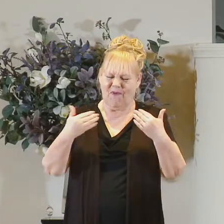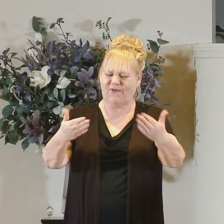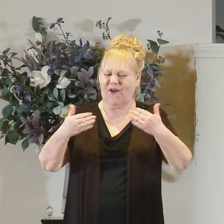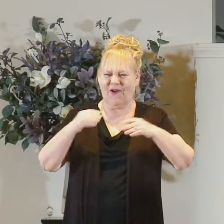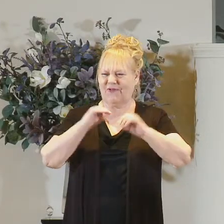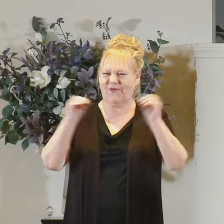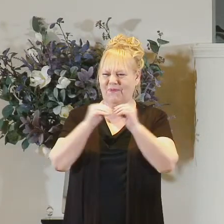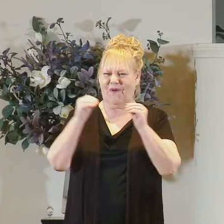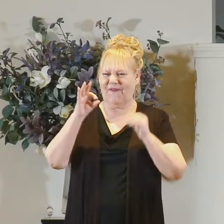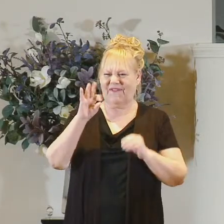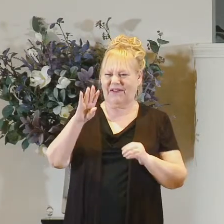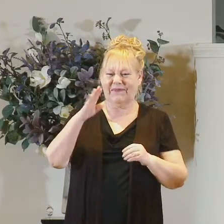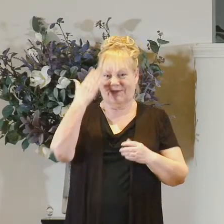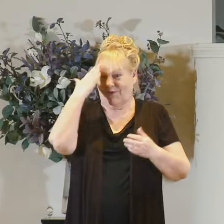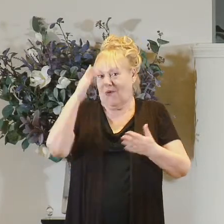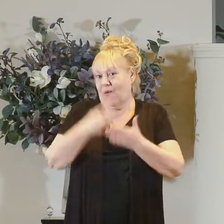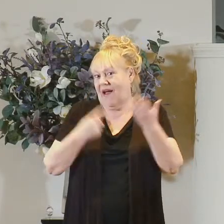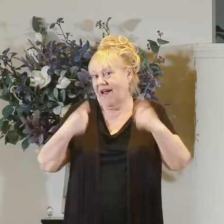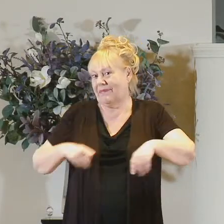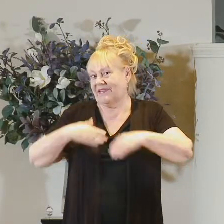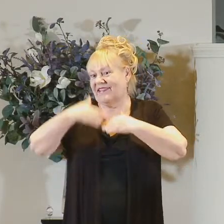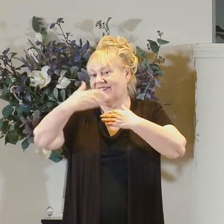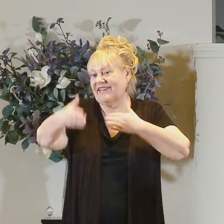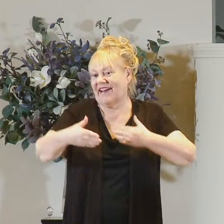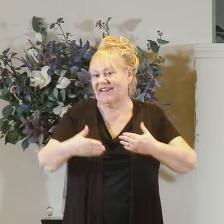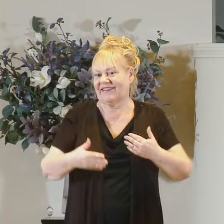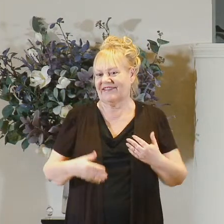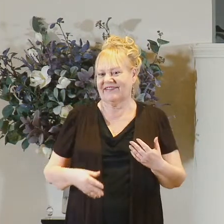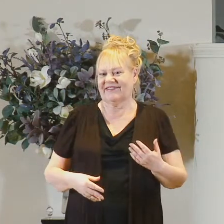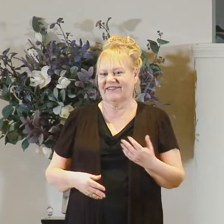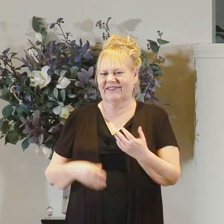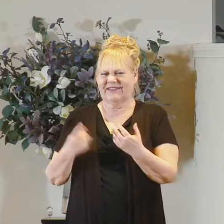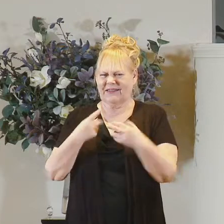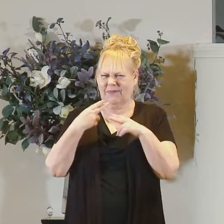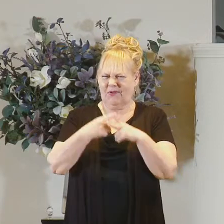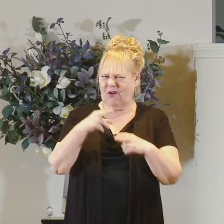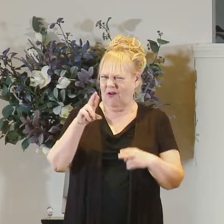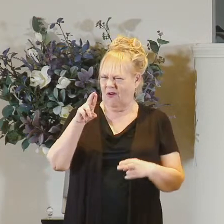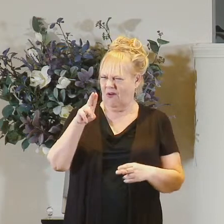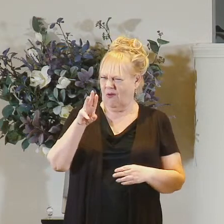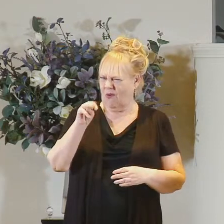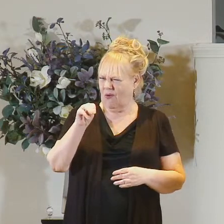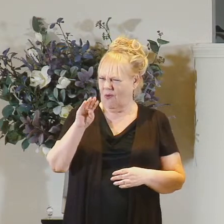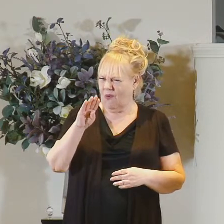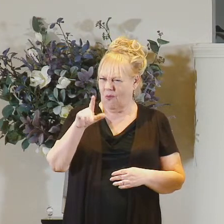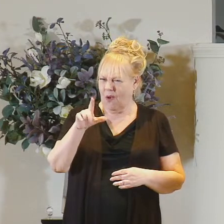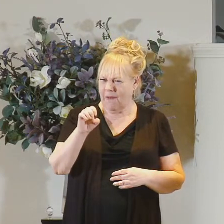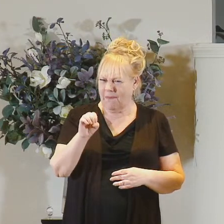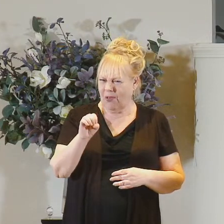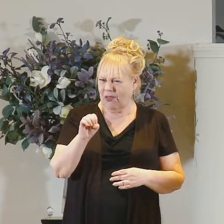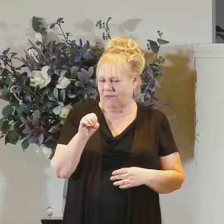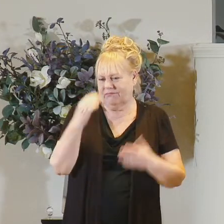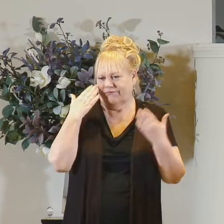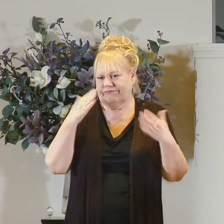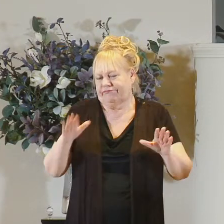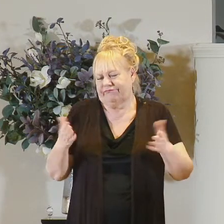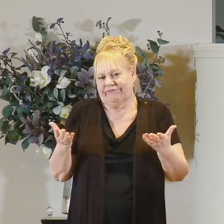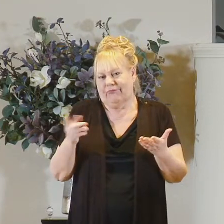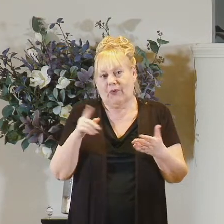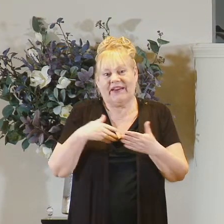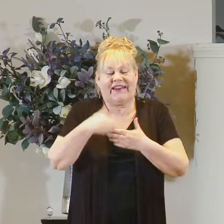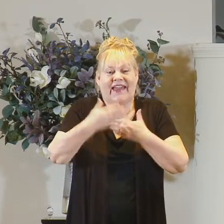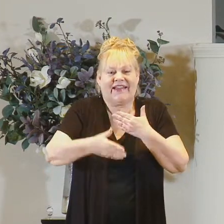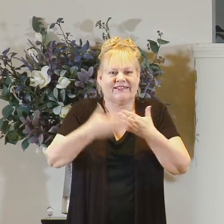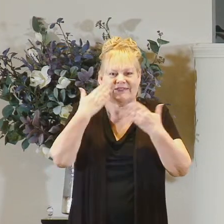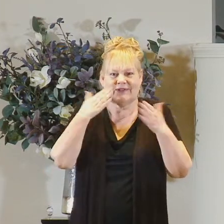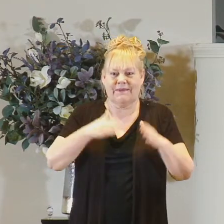who knows where we'll be next rumble is there something called rumble or who knows where we'll be next